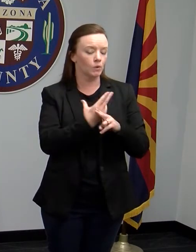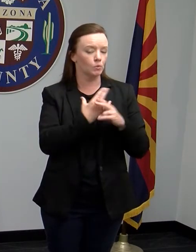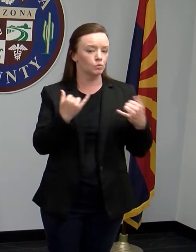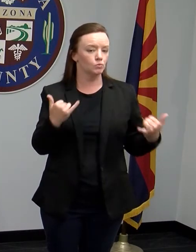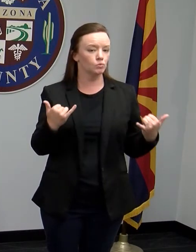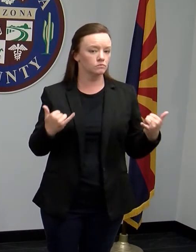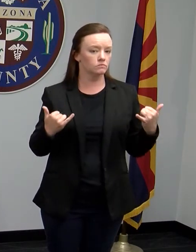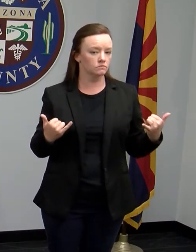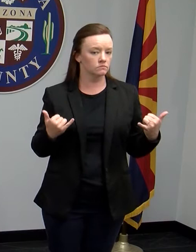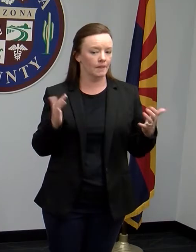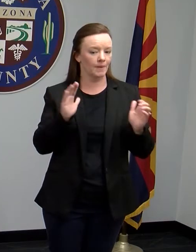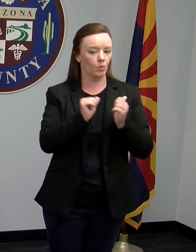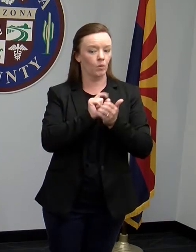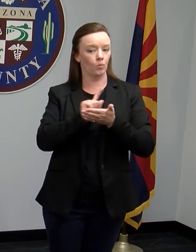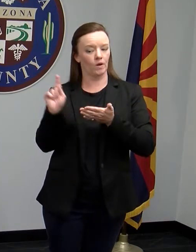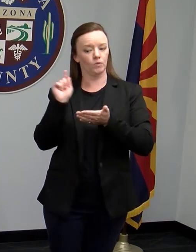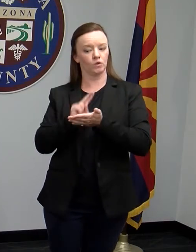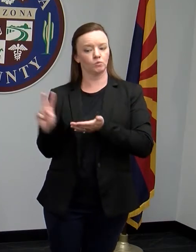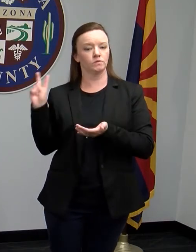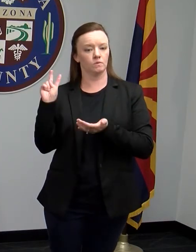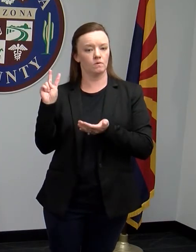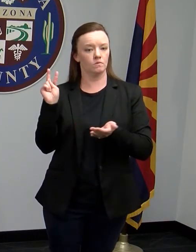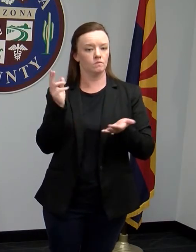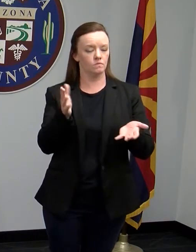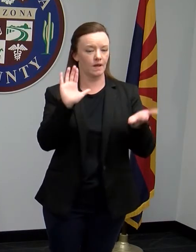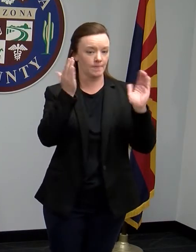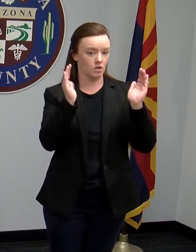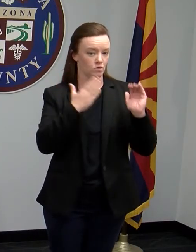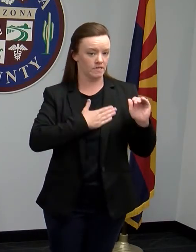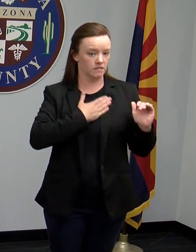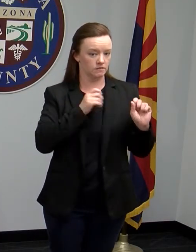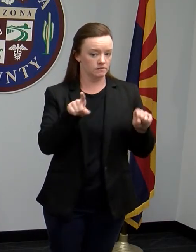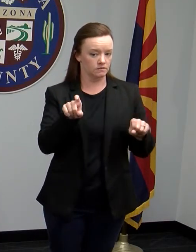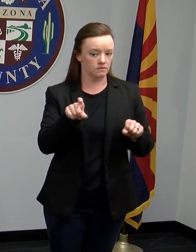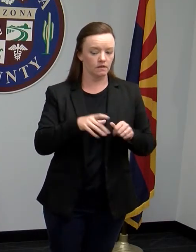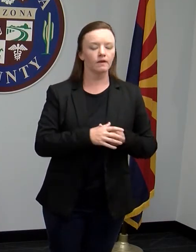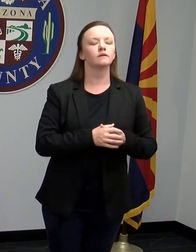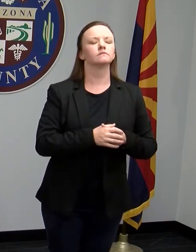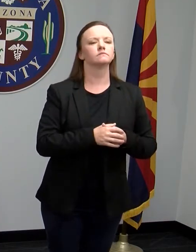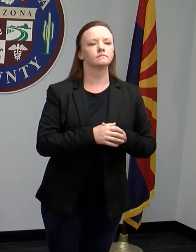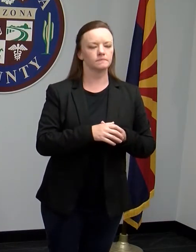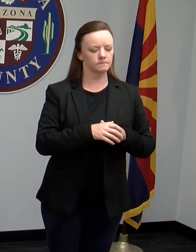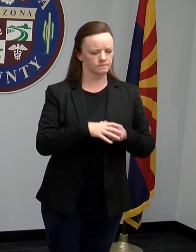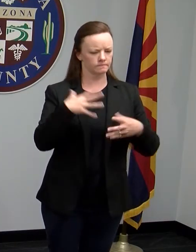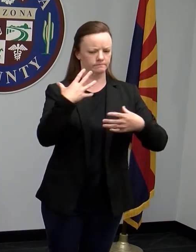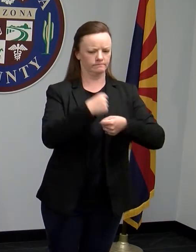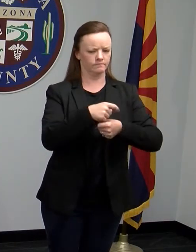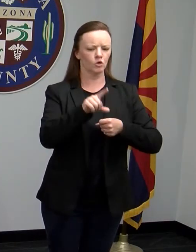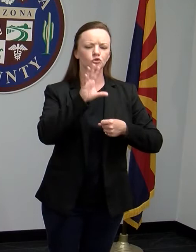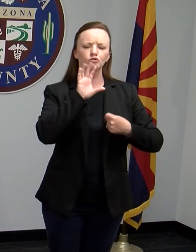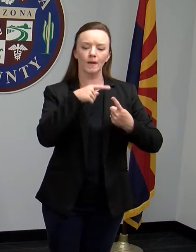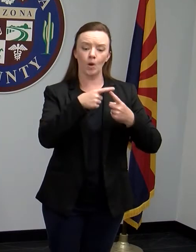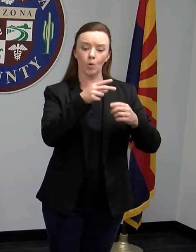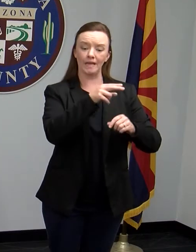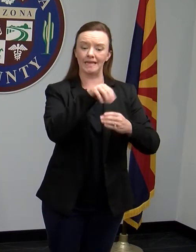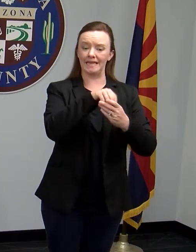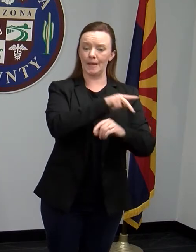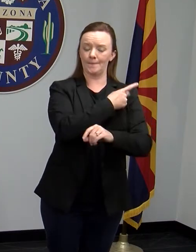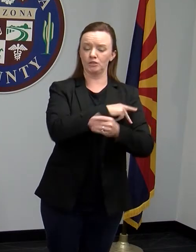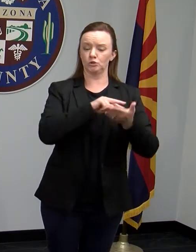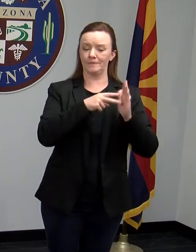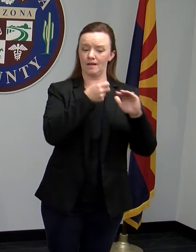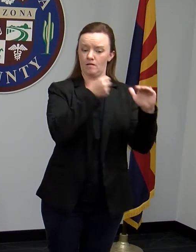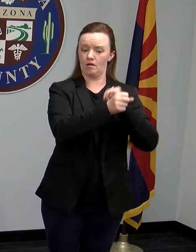and a week and two weeks ago to compare, please? So we're talking about inpatient. You're talking about hospitalizations, Tom?